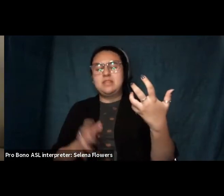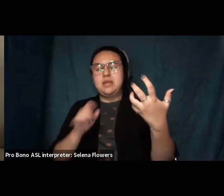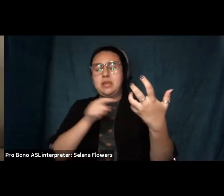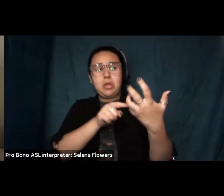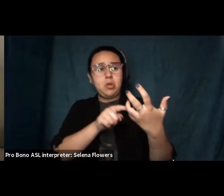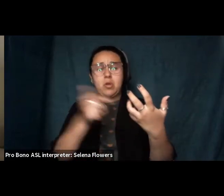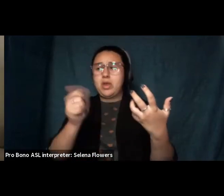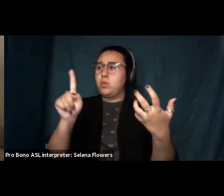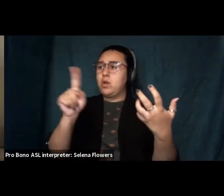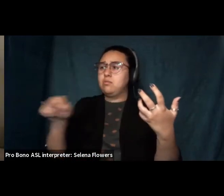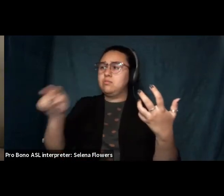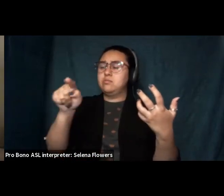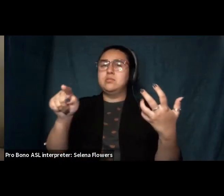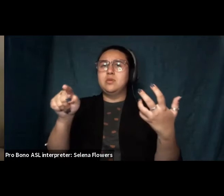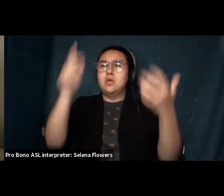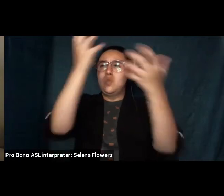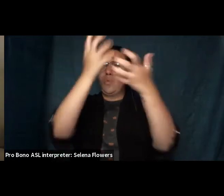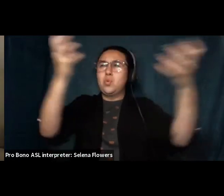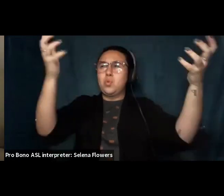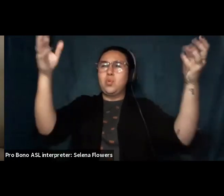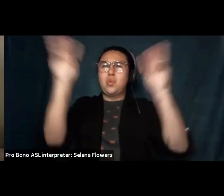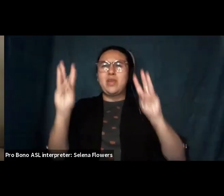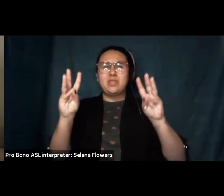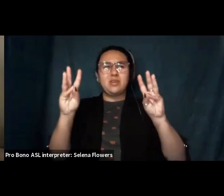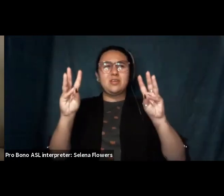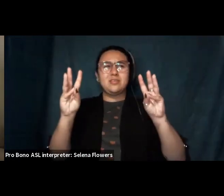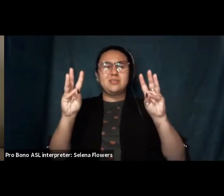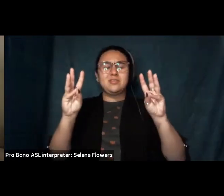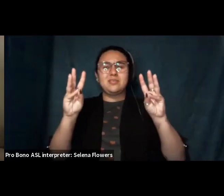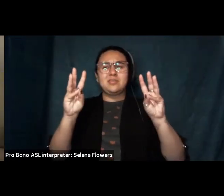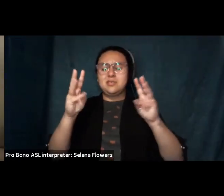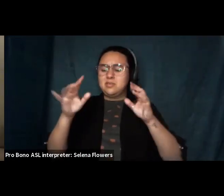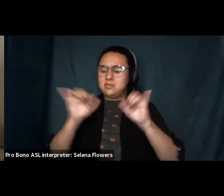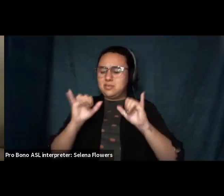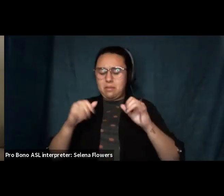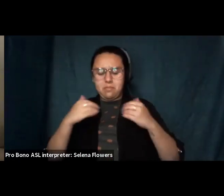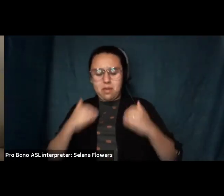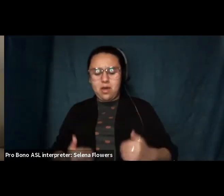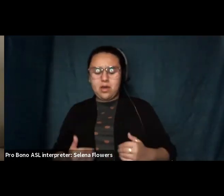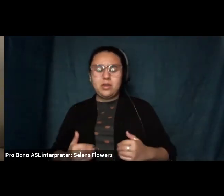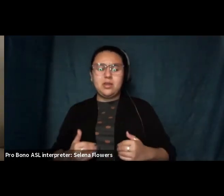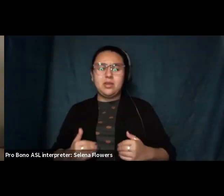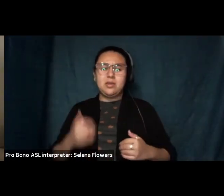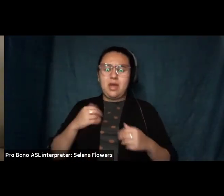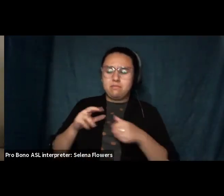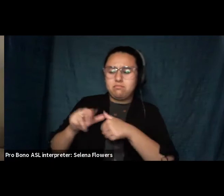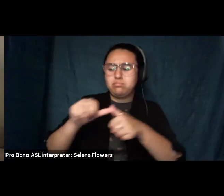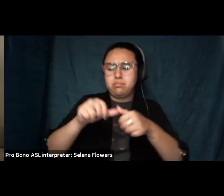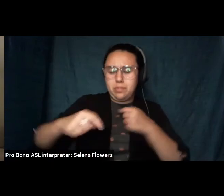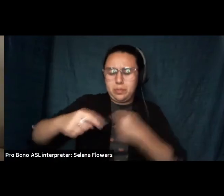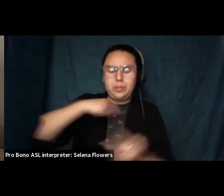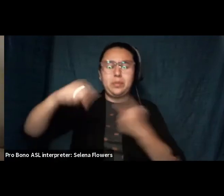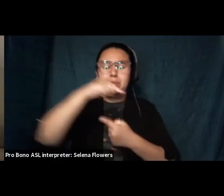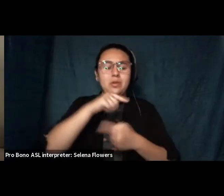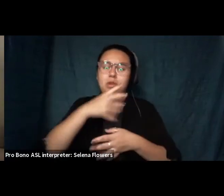in my body there's a sudden shallow warmth before tornadoes whistle damage down before my